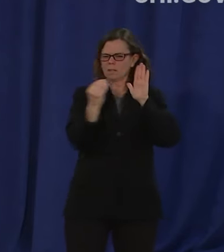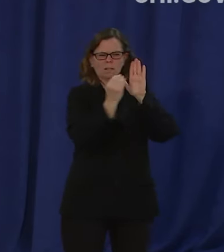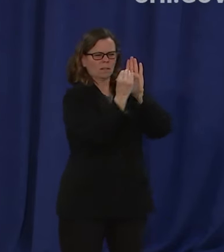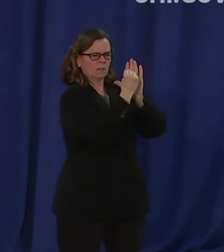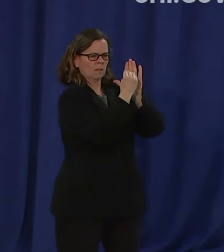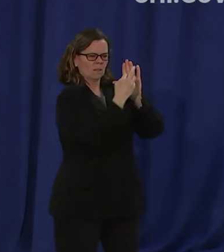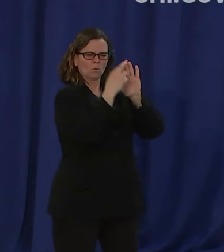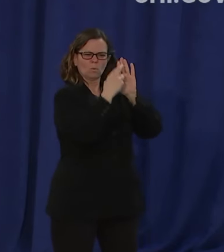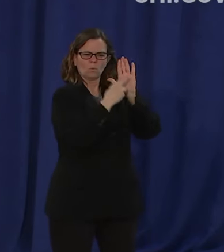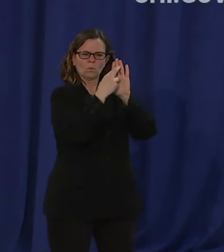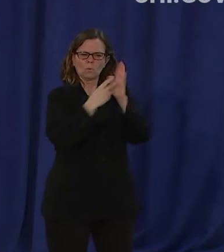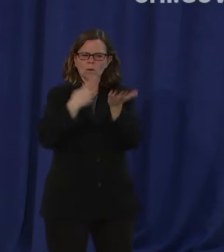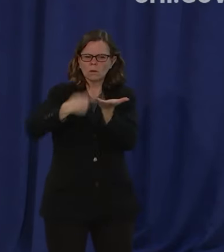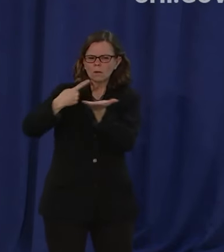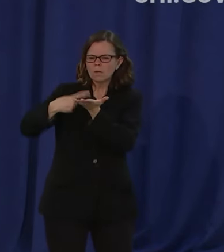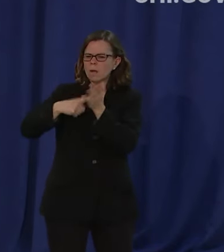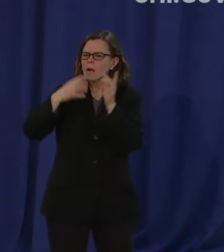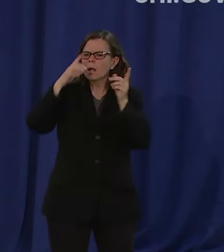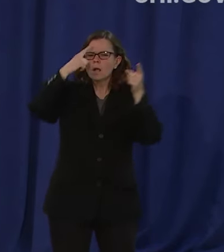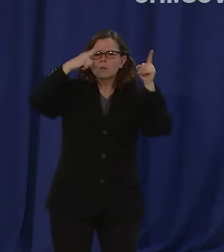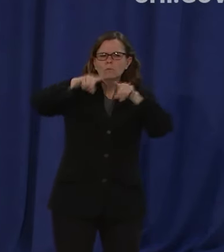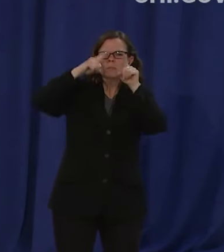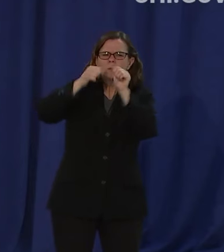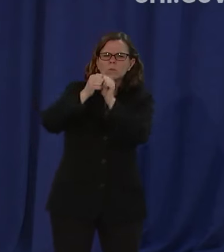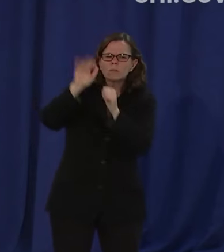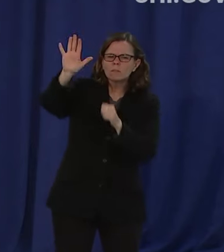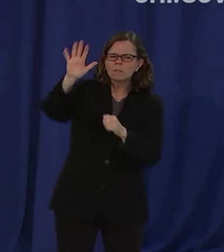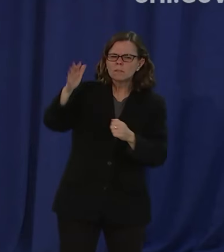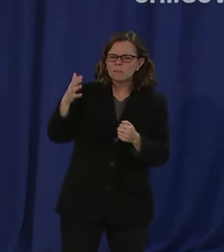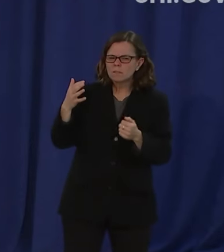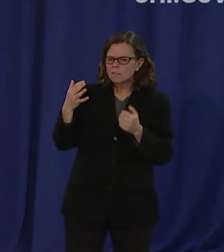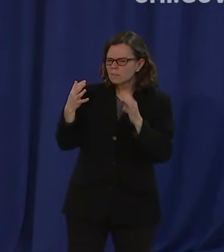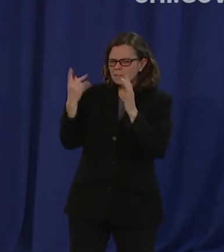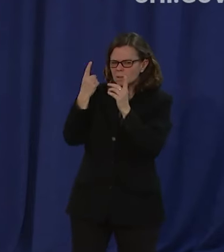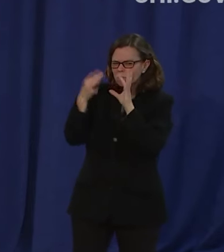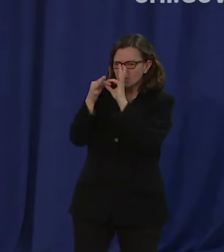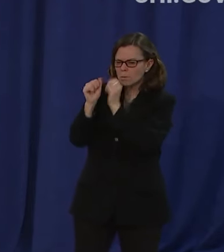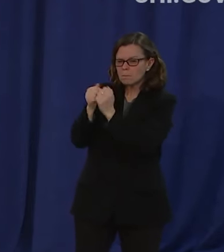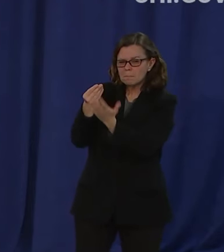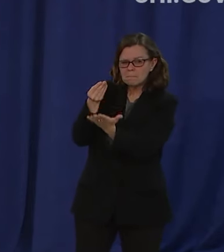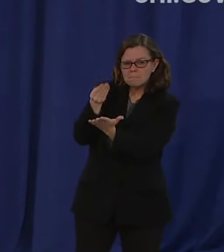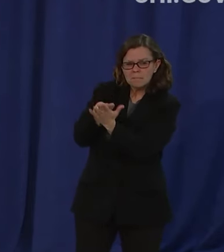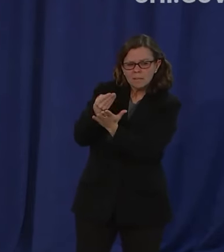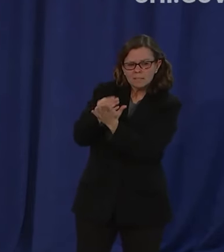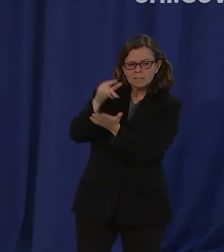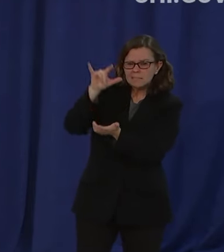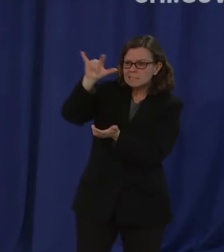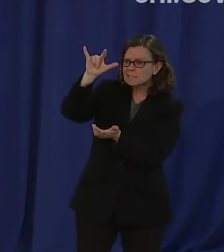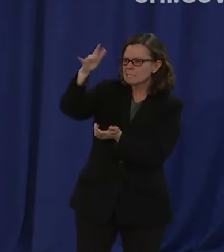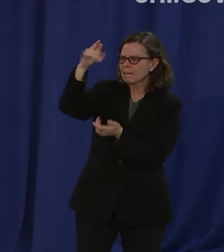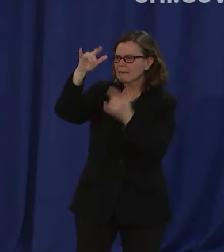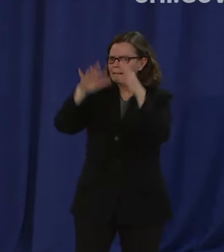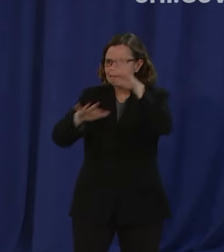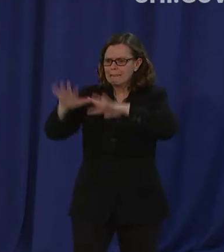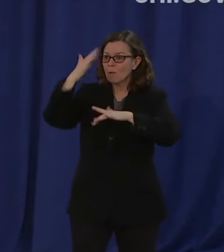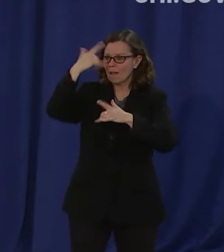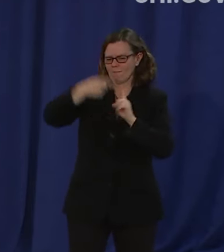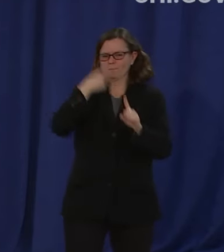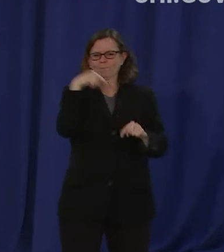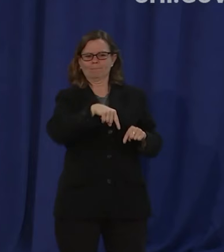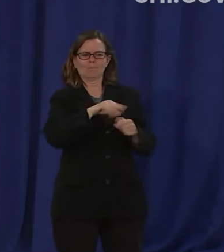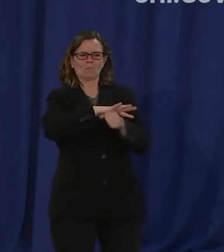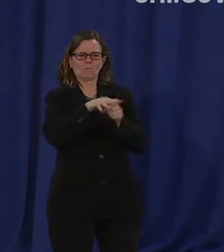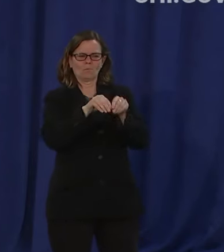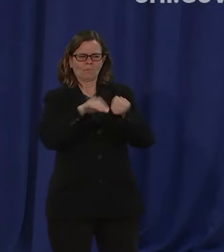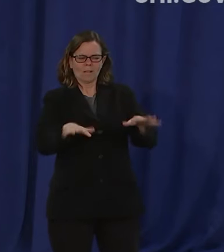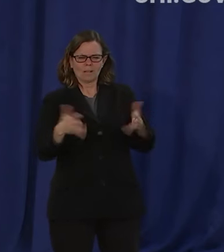and hardship cost on the airlines by the pandemic um so uh there are two things wrong with that question